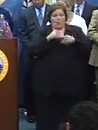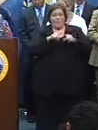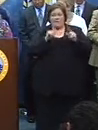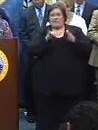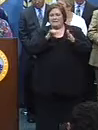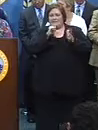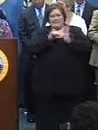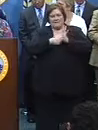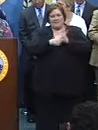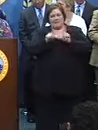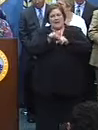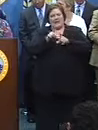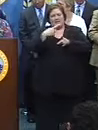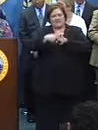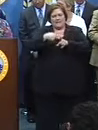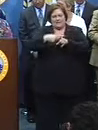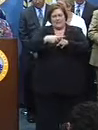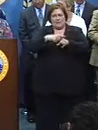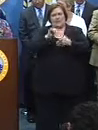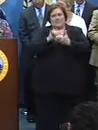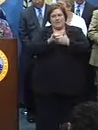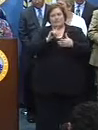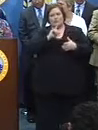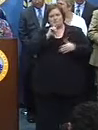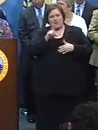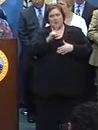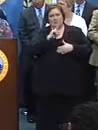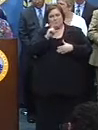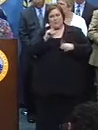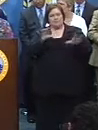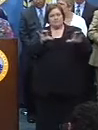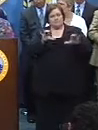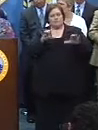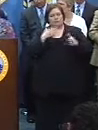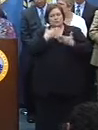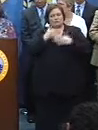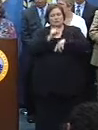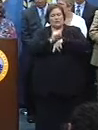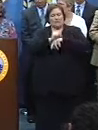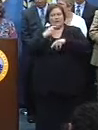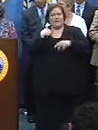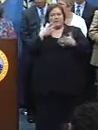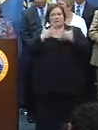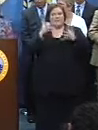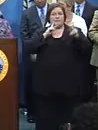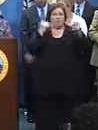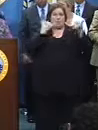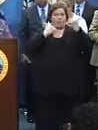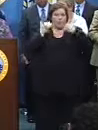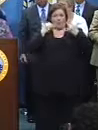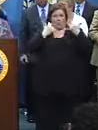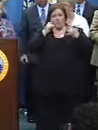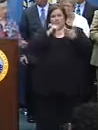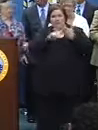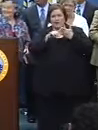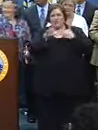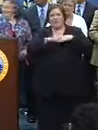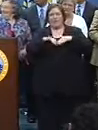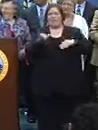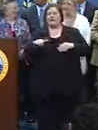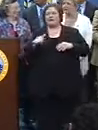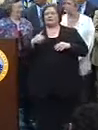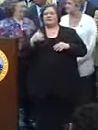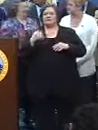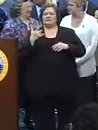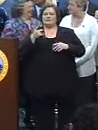emphasis like the intersections were. That was very, very well done because I had a lot of calls from a lot of people I had checking on it. Yeah, just one rule. Just